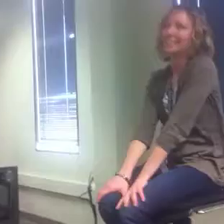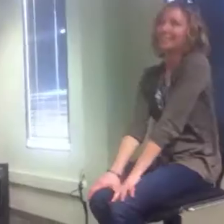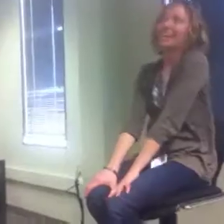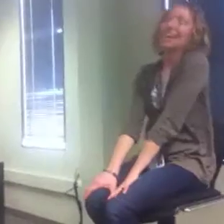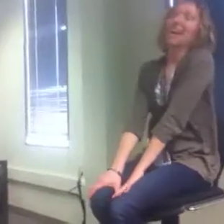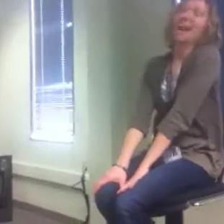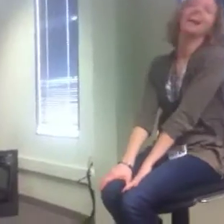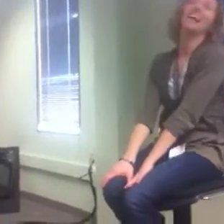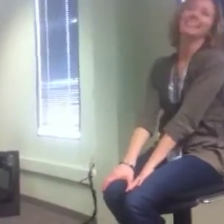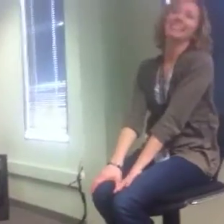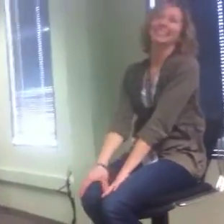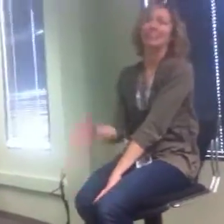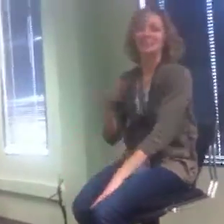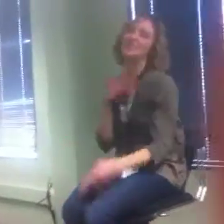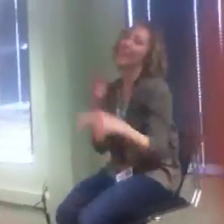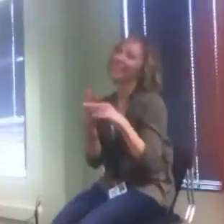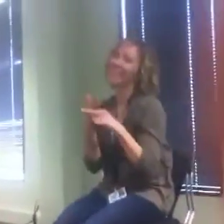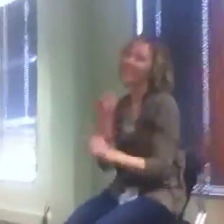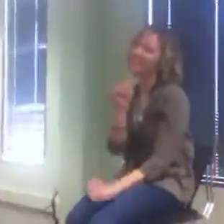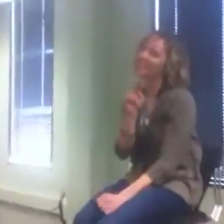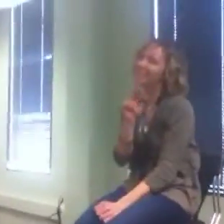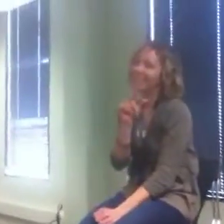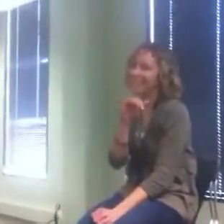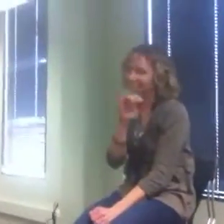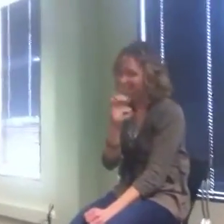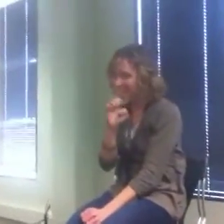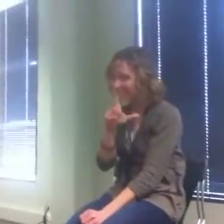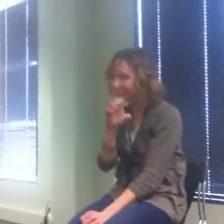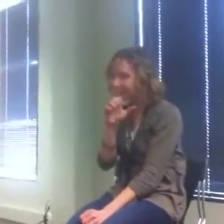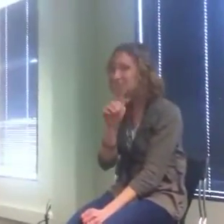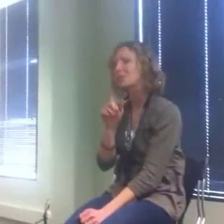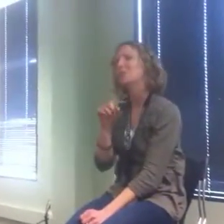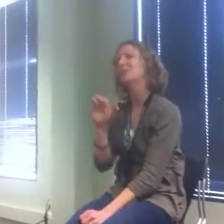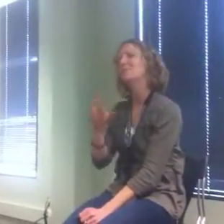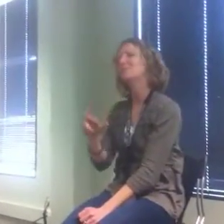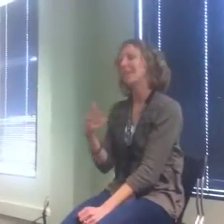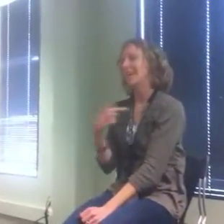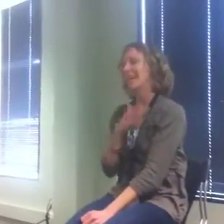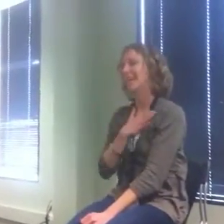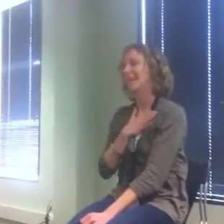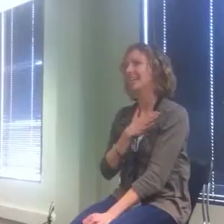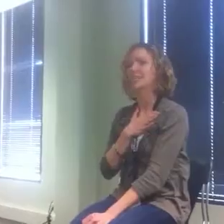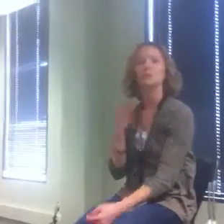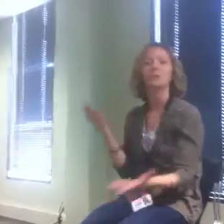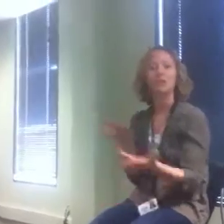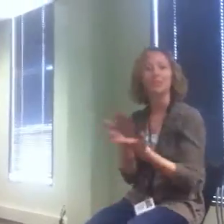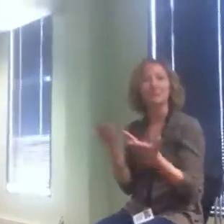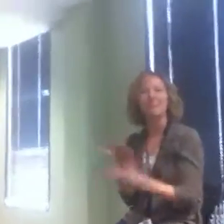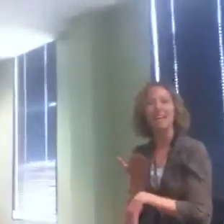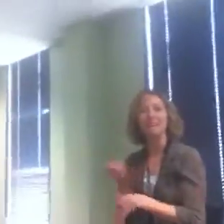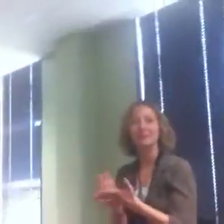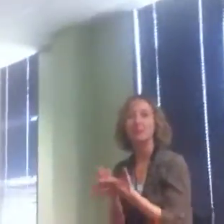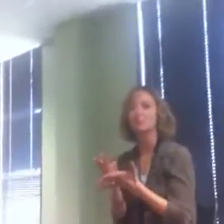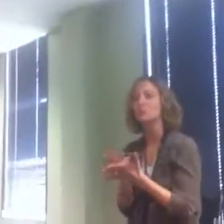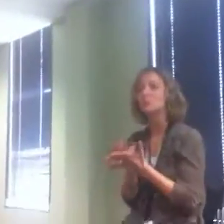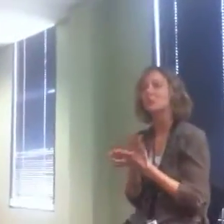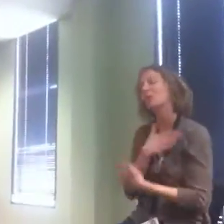You're on. My name is Angie Leisure and we're here today for Social Work